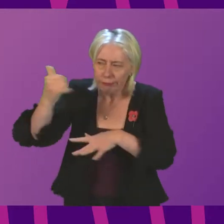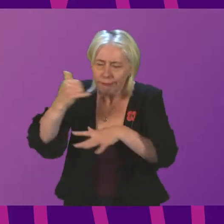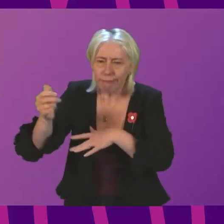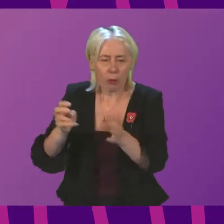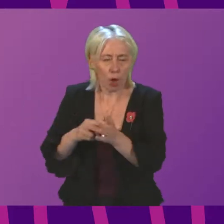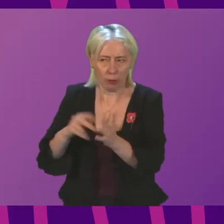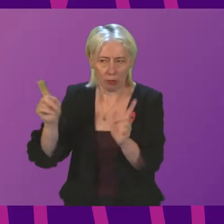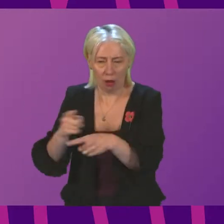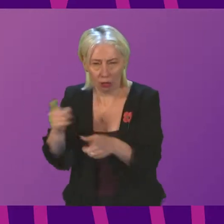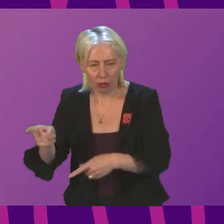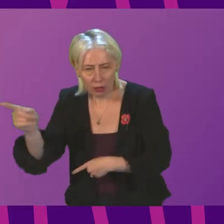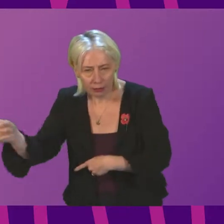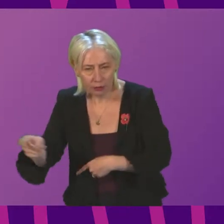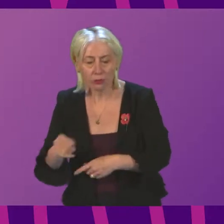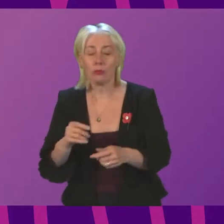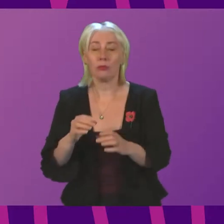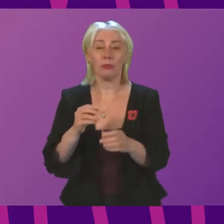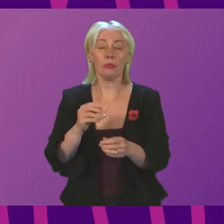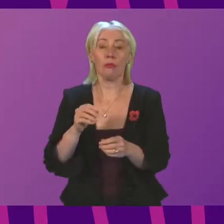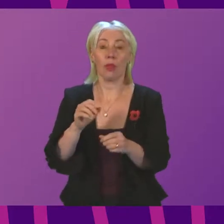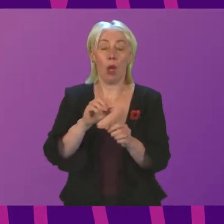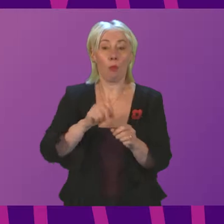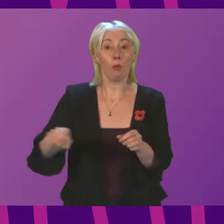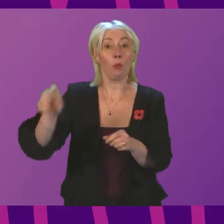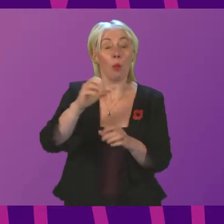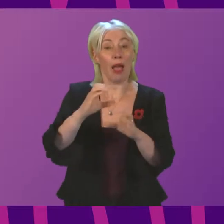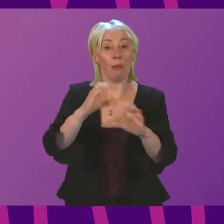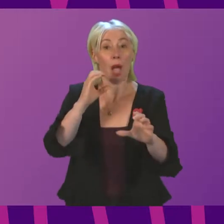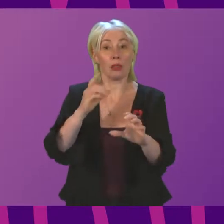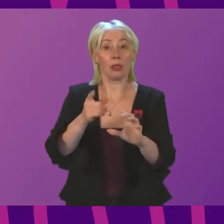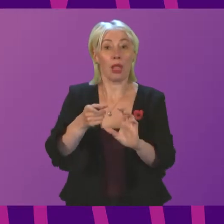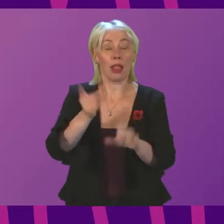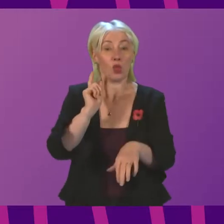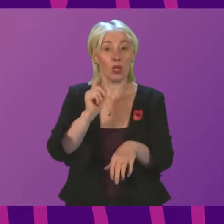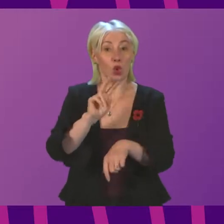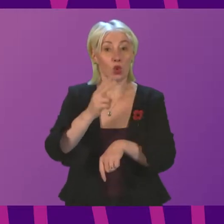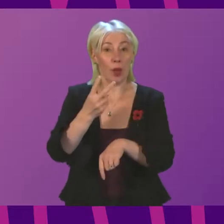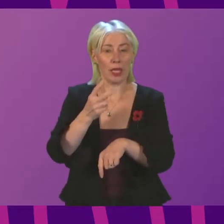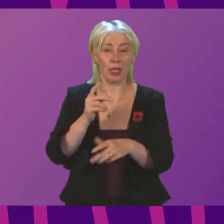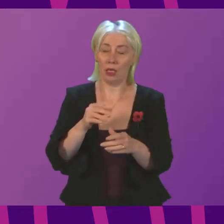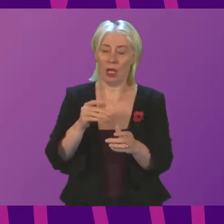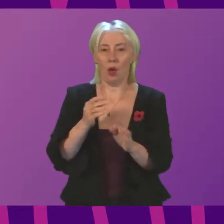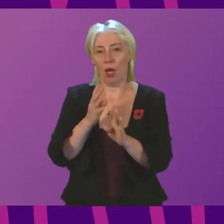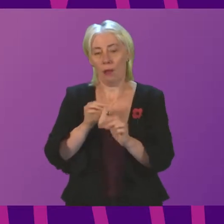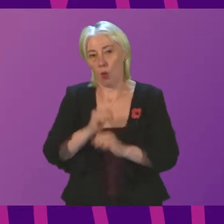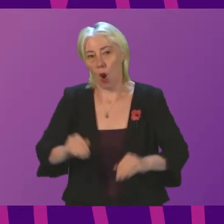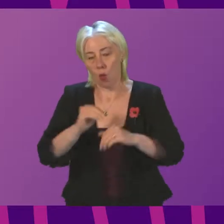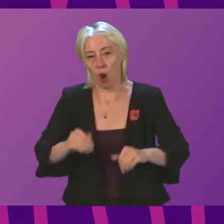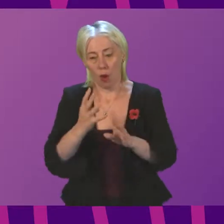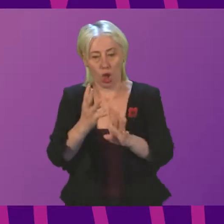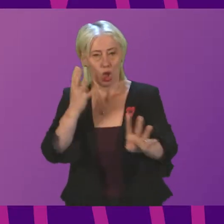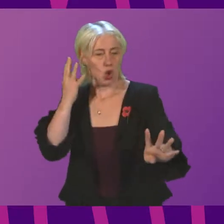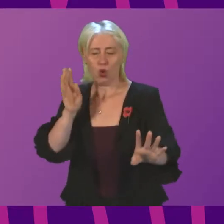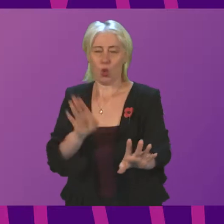And despite attending a mobile vaccine bus twice last Thursday in Gullan, she had to leave due to the length of the queues. So will the Deputy First